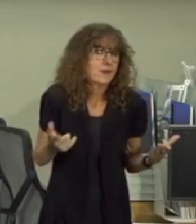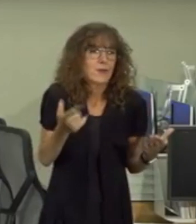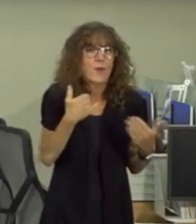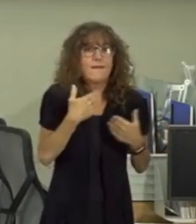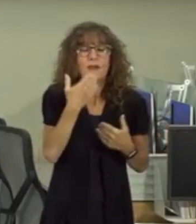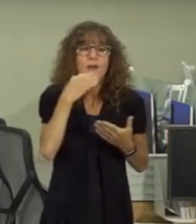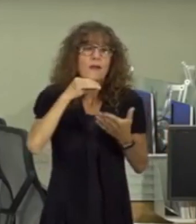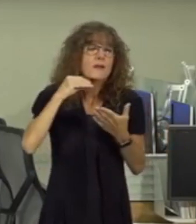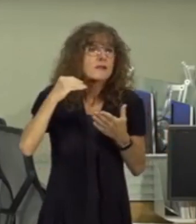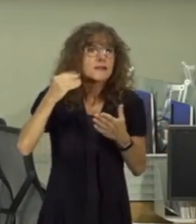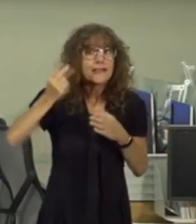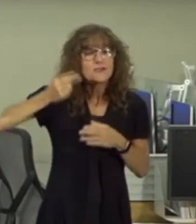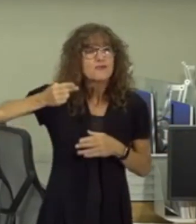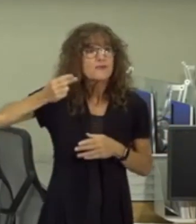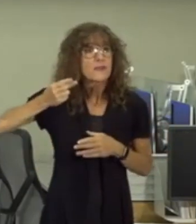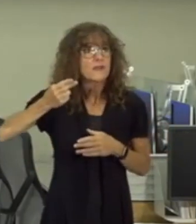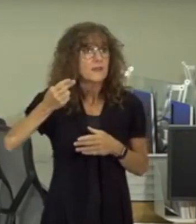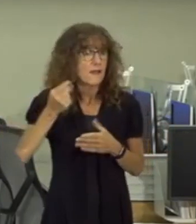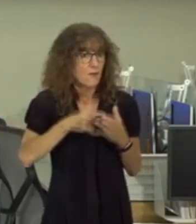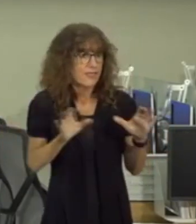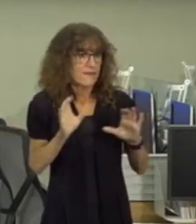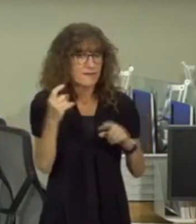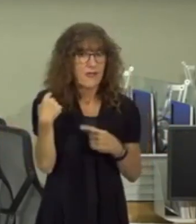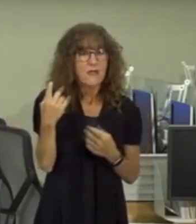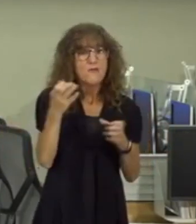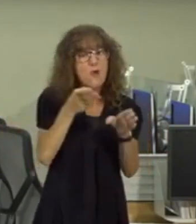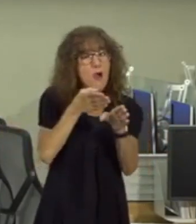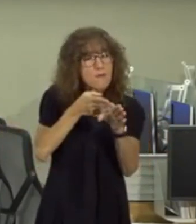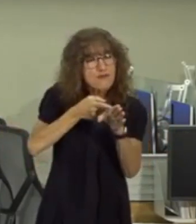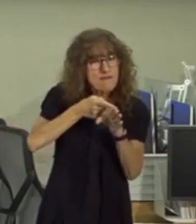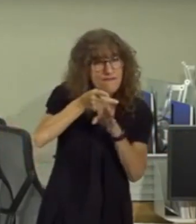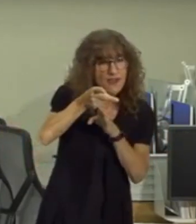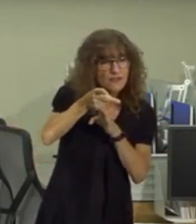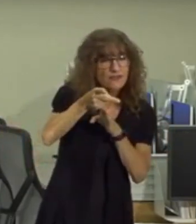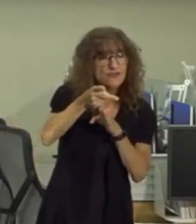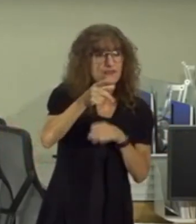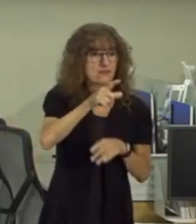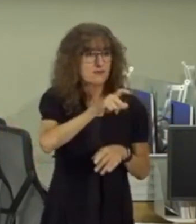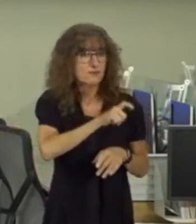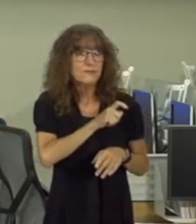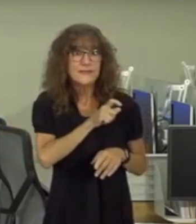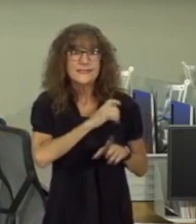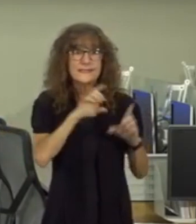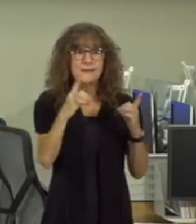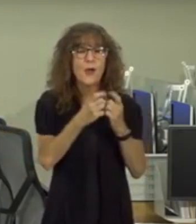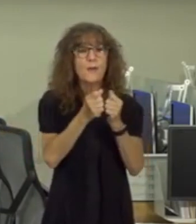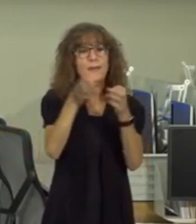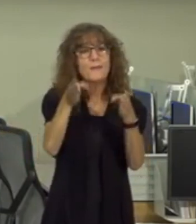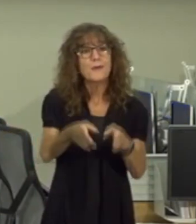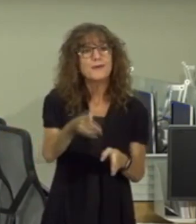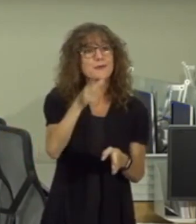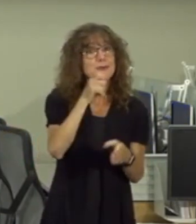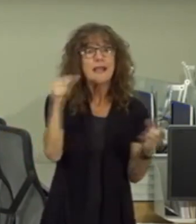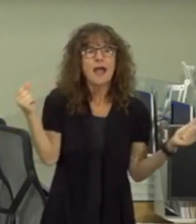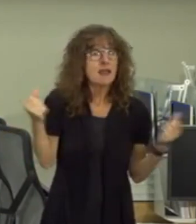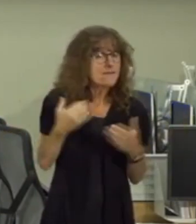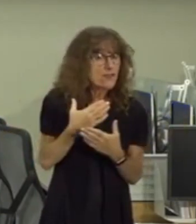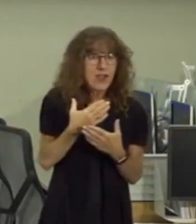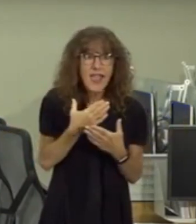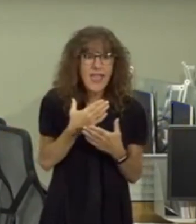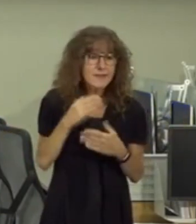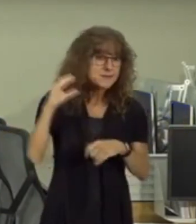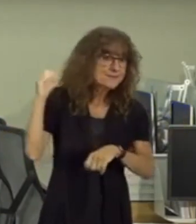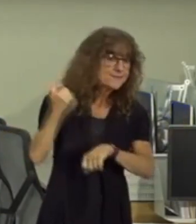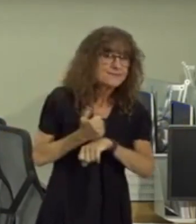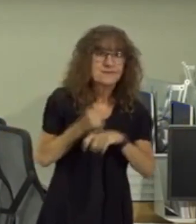track record of success in whatever they have done and so we want a professionalized police department uh with a person who is unafraid not only to